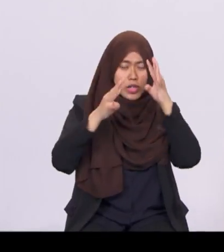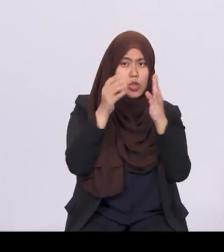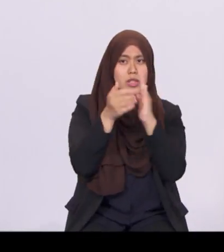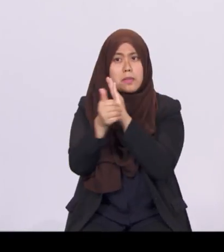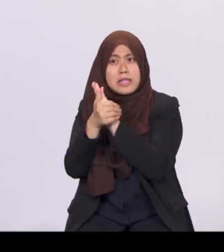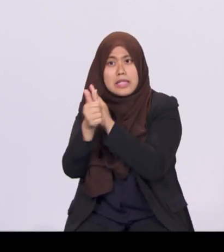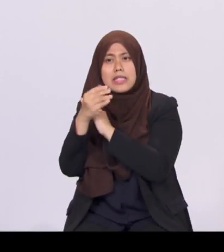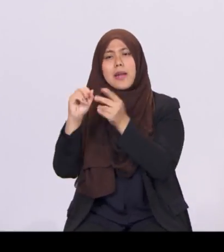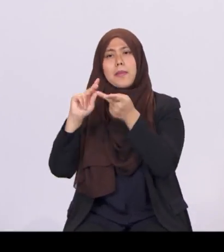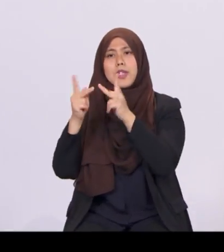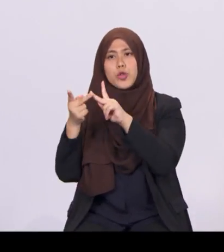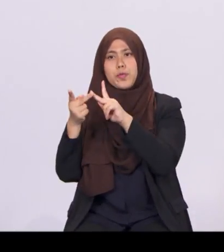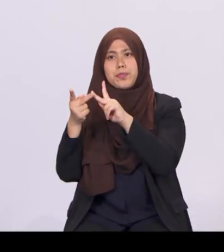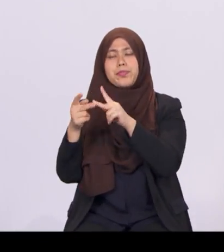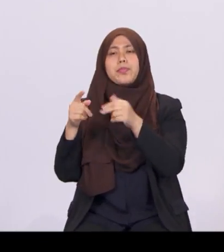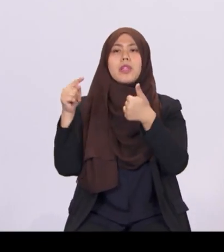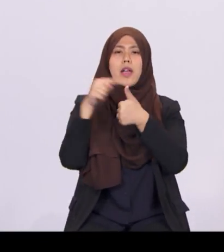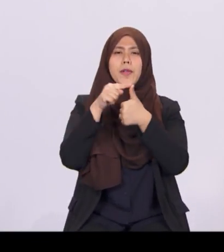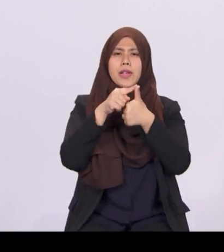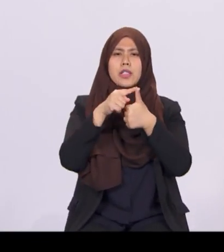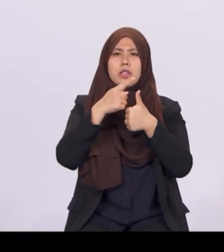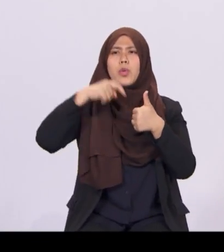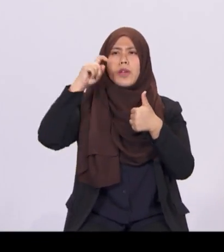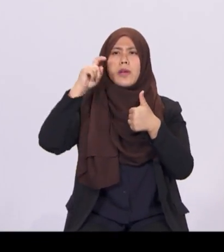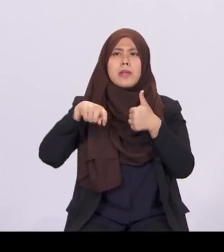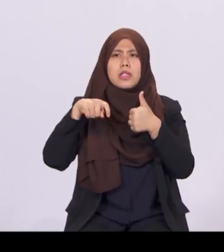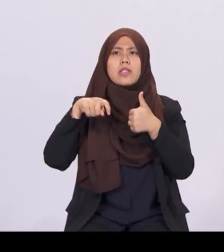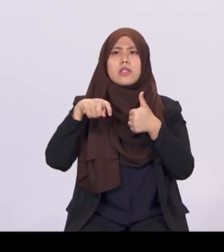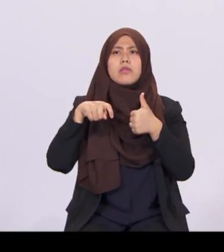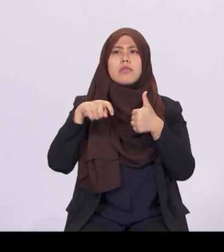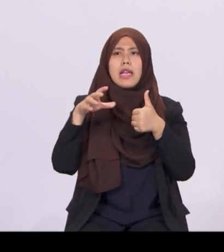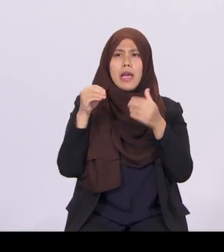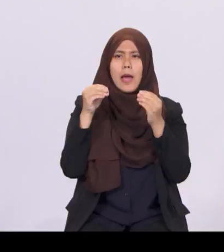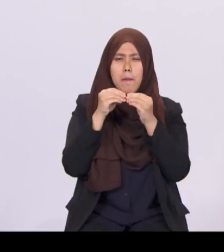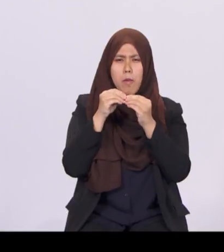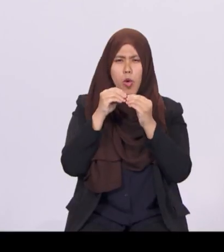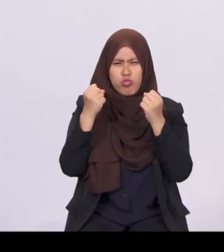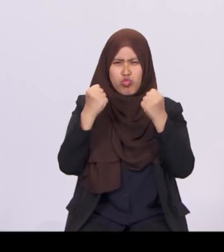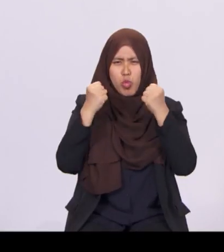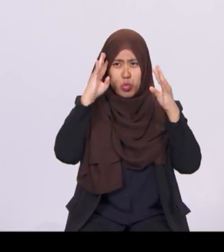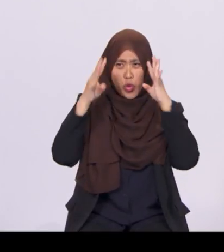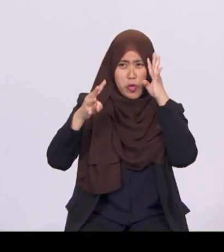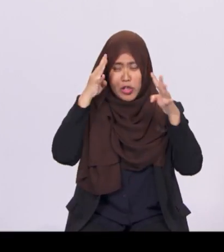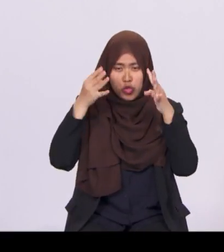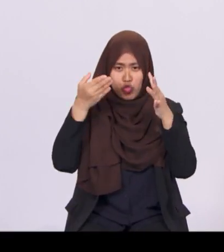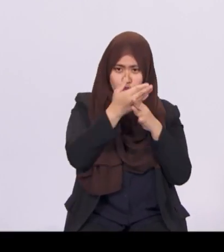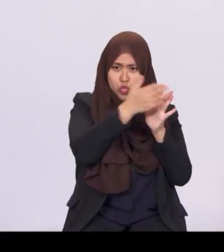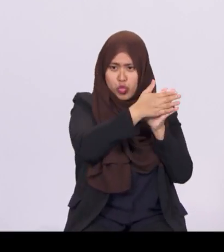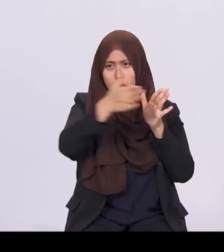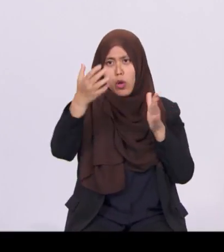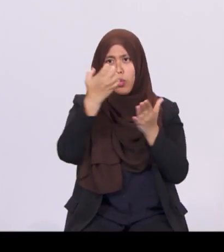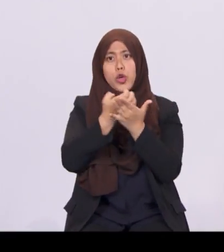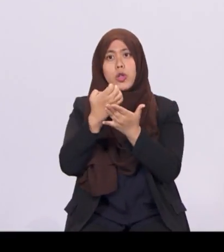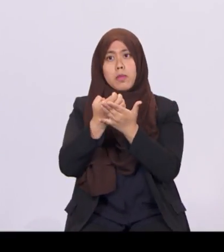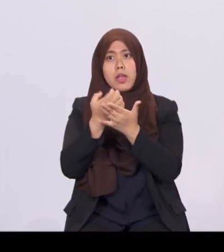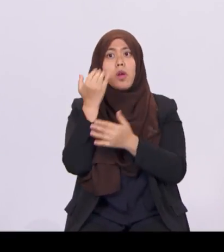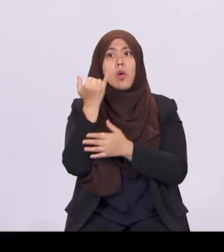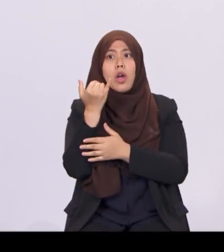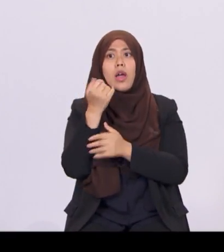First, we must foster pervasive innovation throughout our economy, so that we can make the best use of